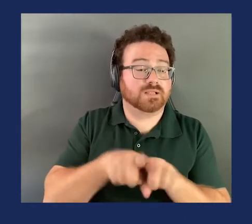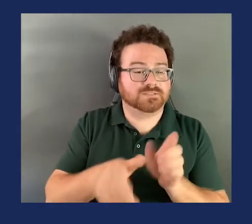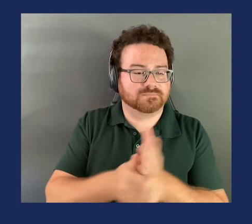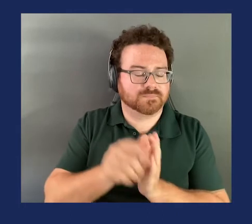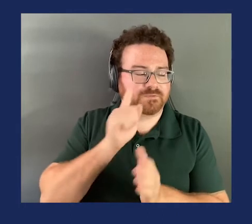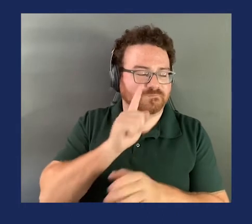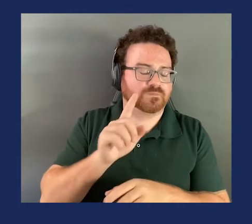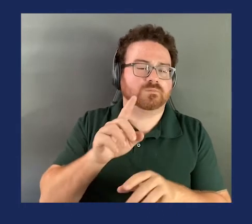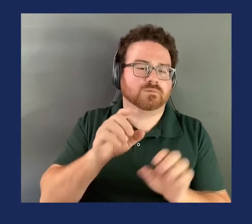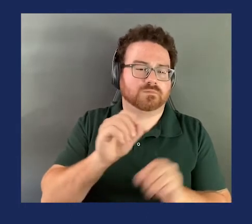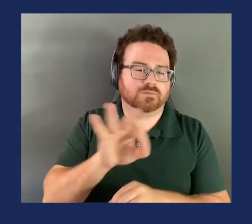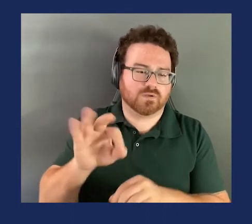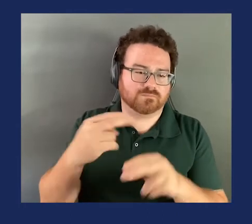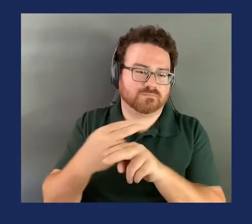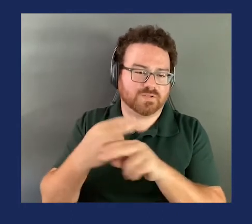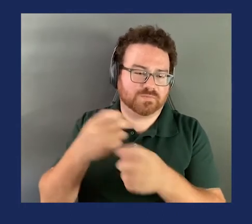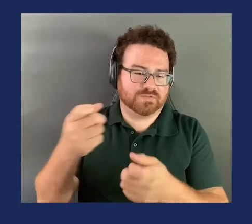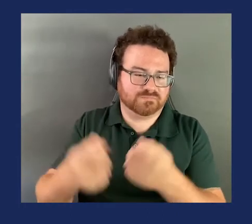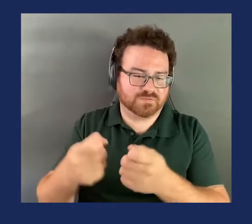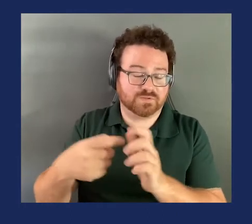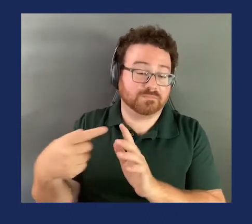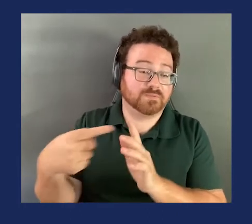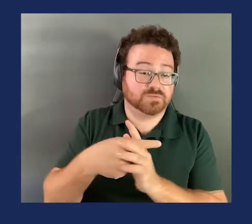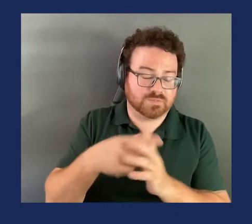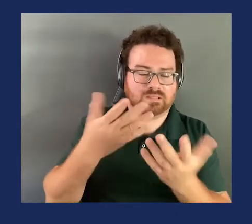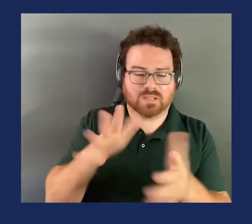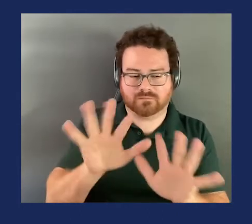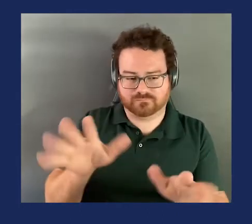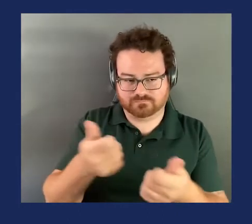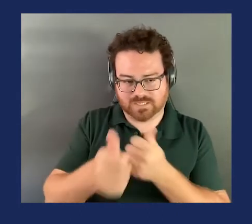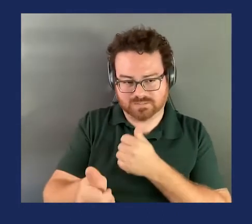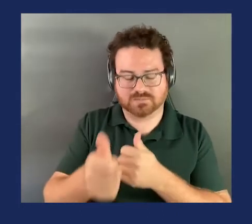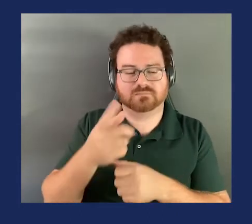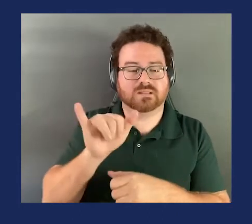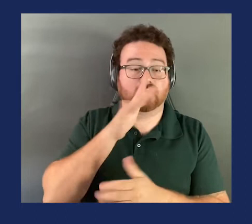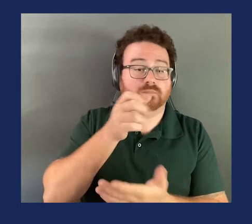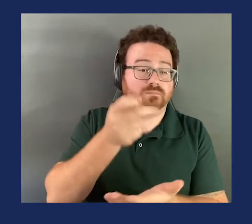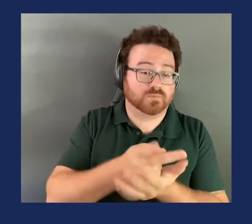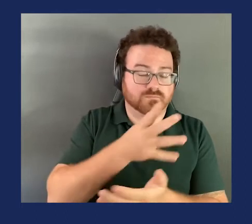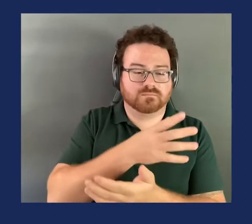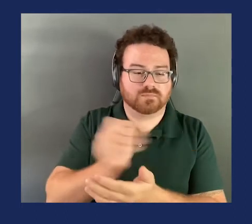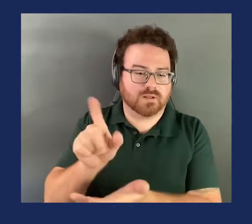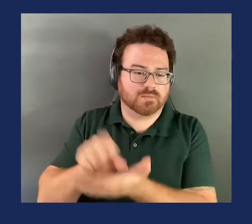passes. The notice of proposed rulemaking as amended has been approved and shall be published in the Federal Register.